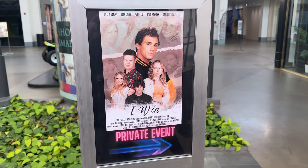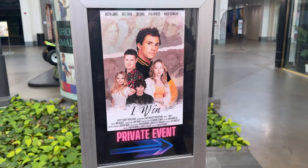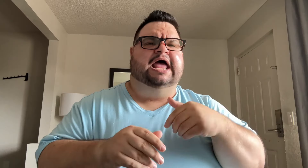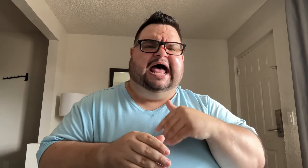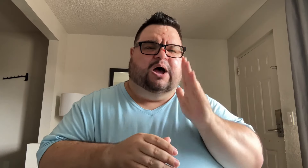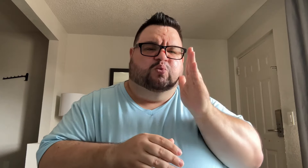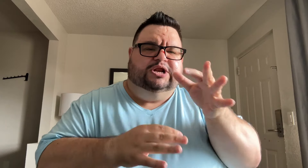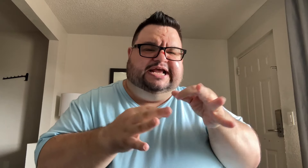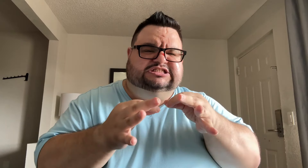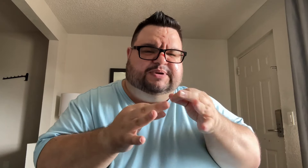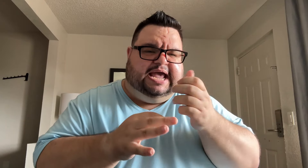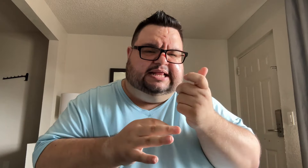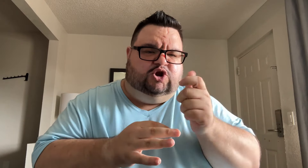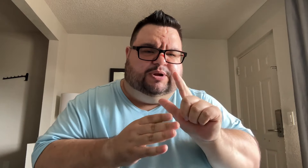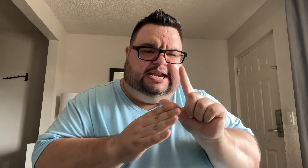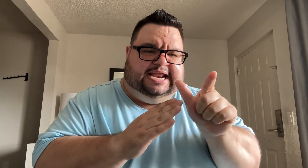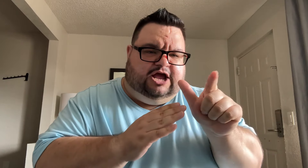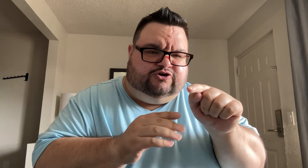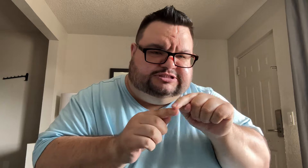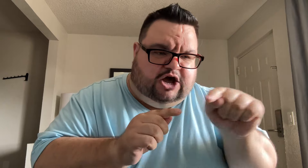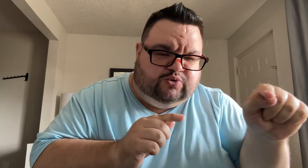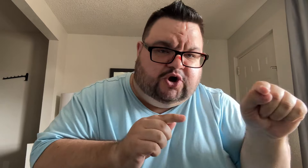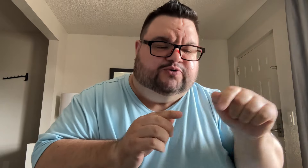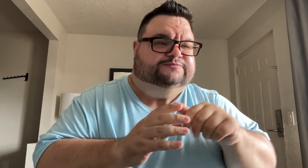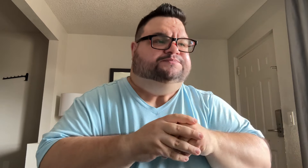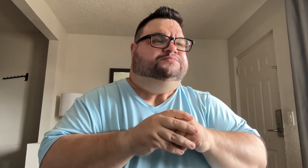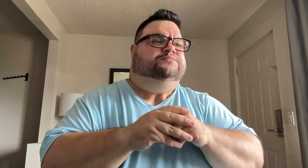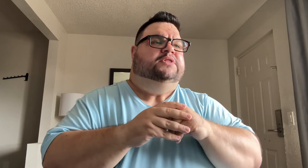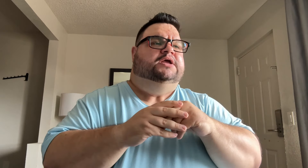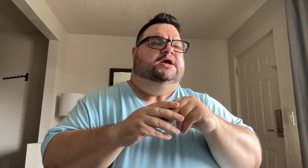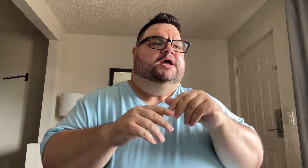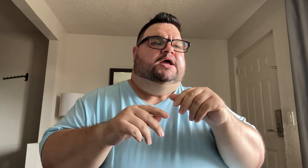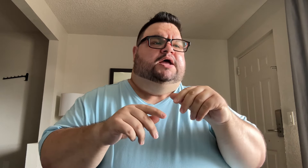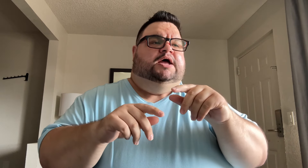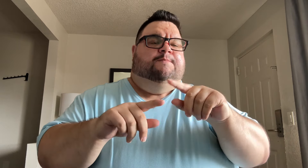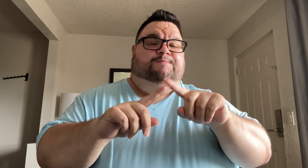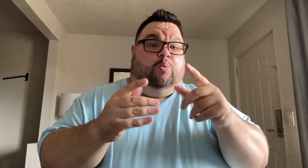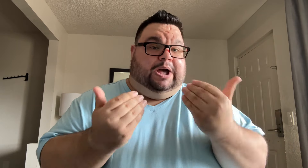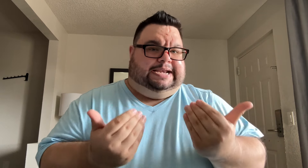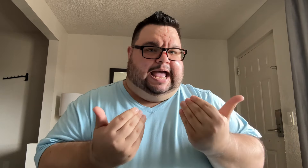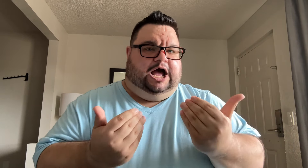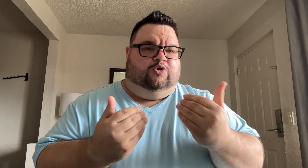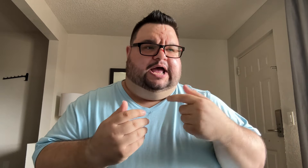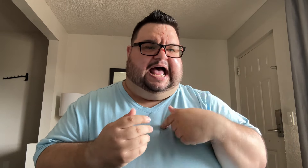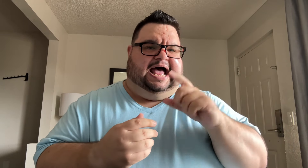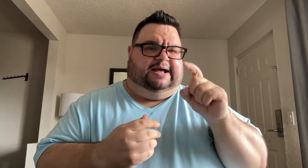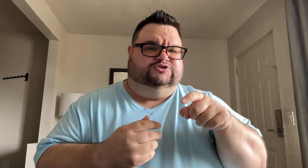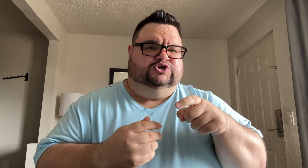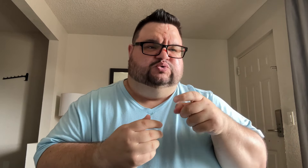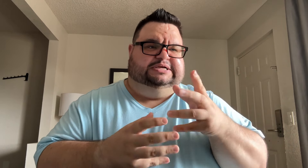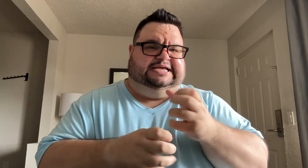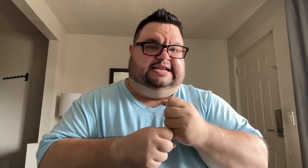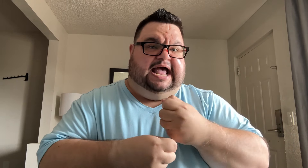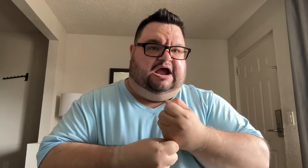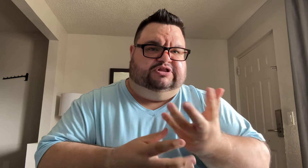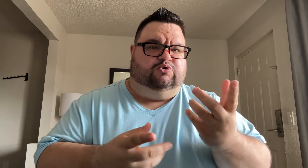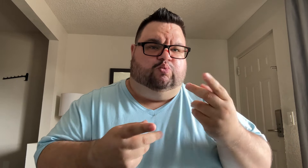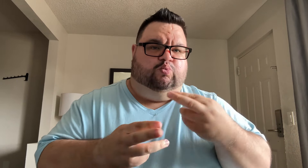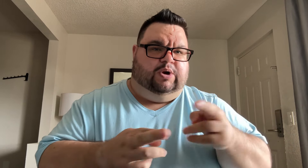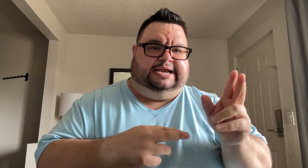I will explain a little bit later down the road. But right now, I have to get everything ready.